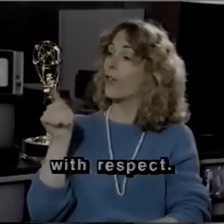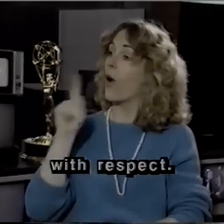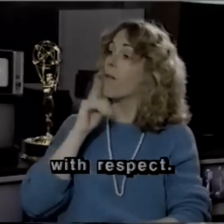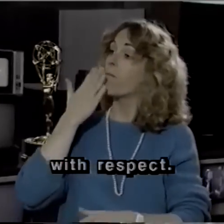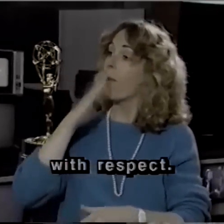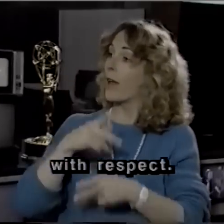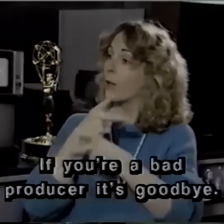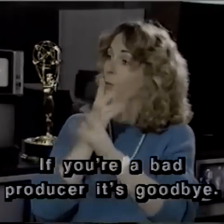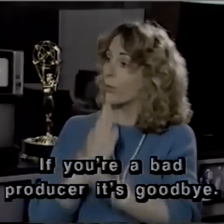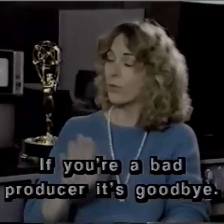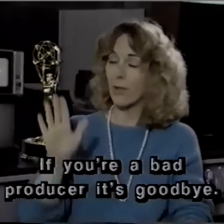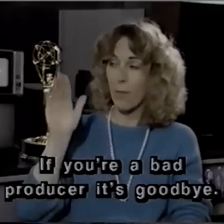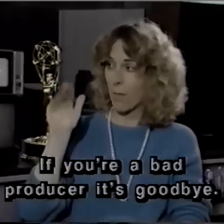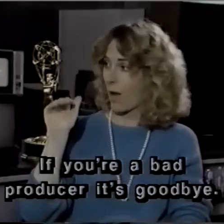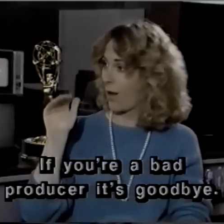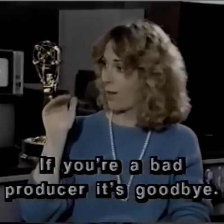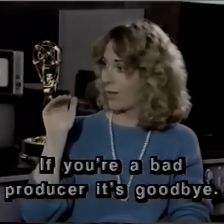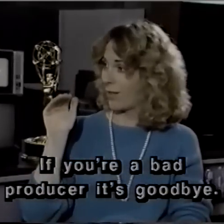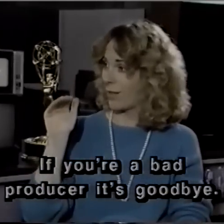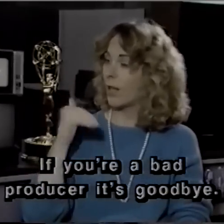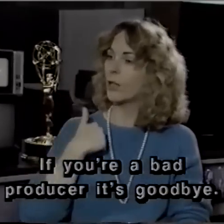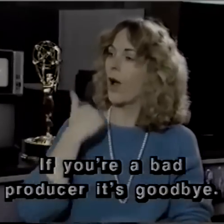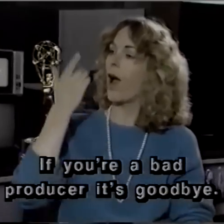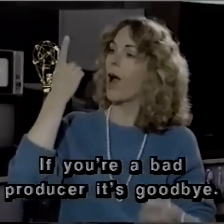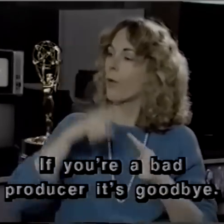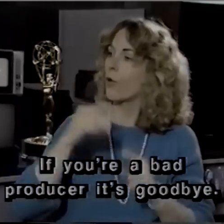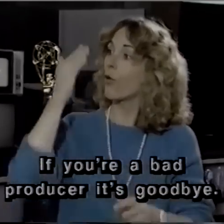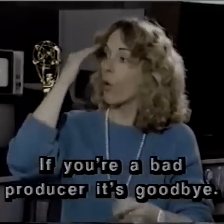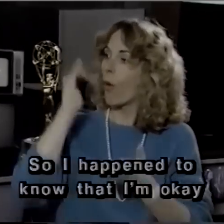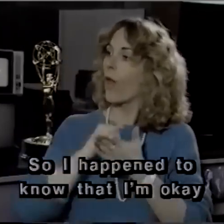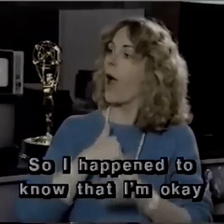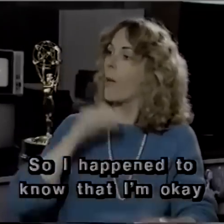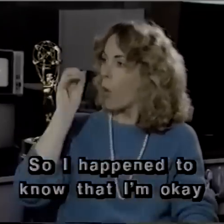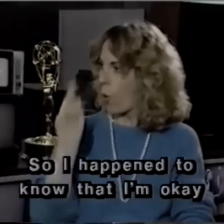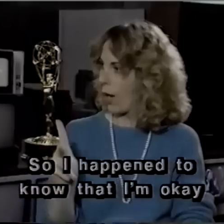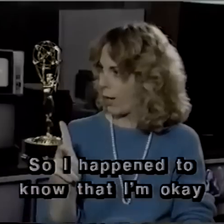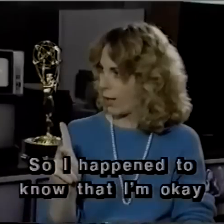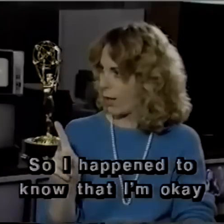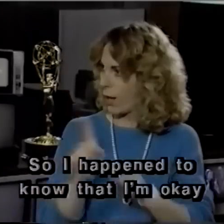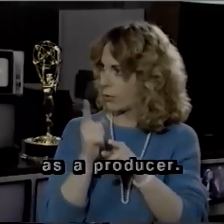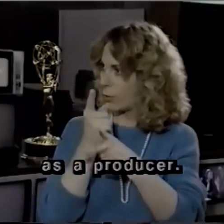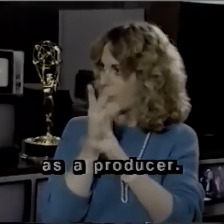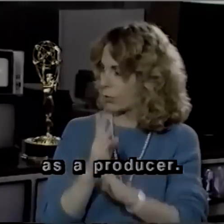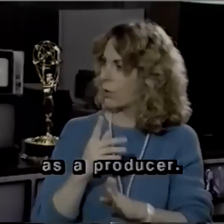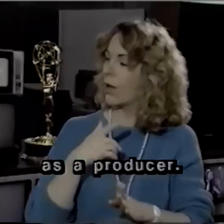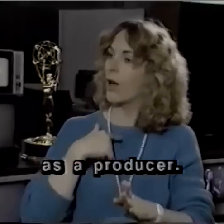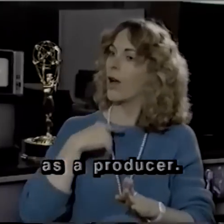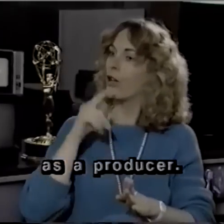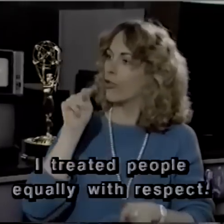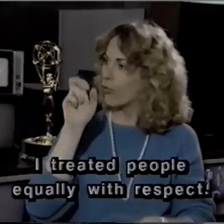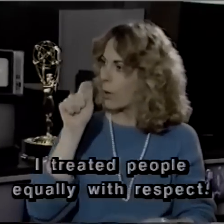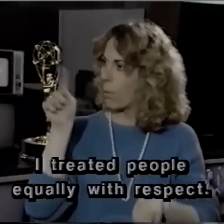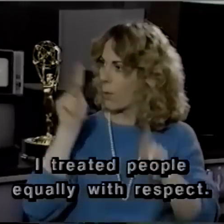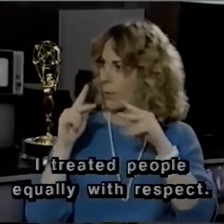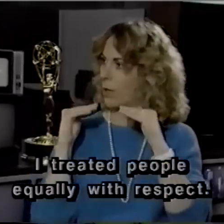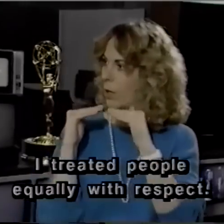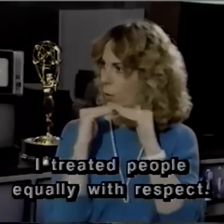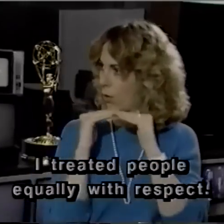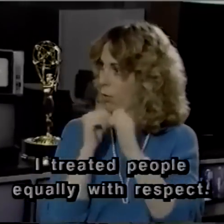If you're a bad producer, it's goodbye. So I happen to know that I'm okay as a producer. I treated people equally with